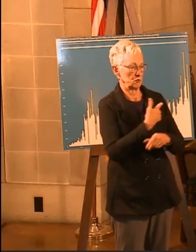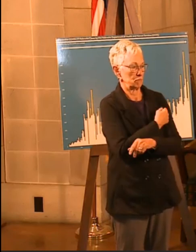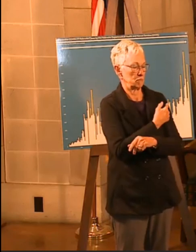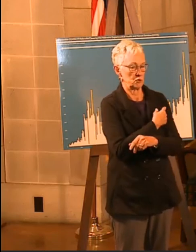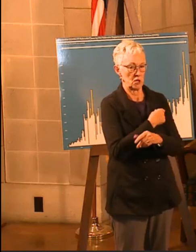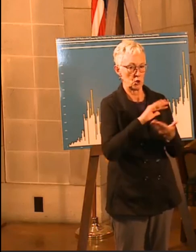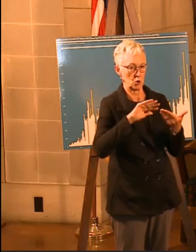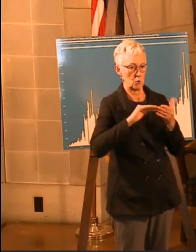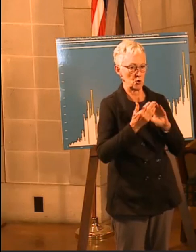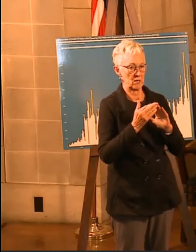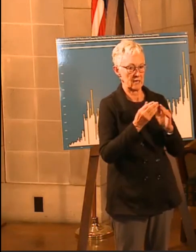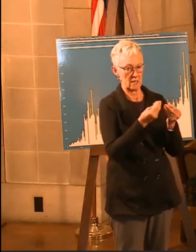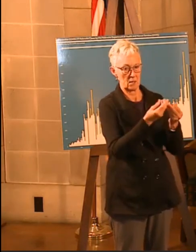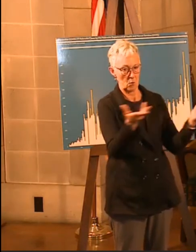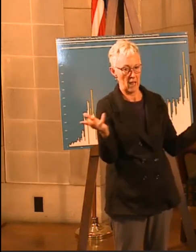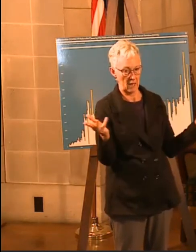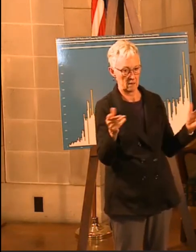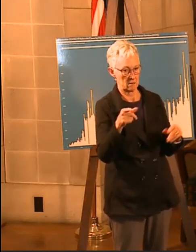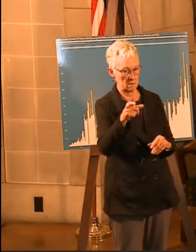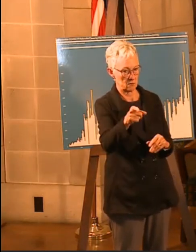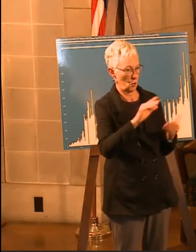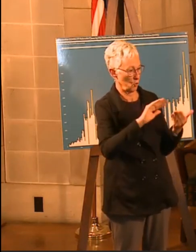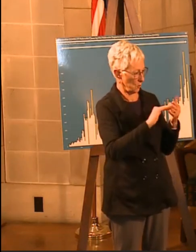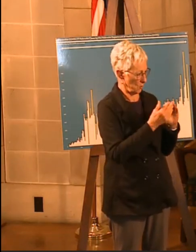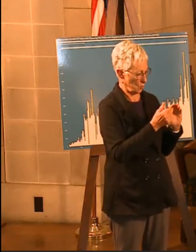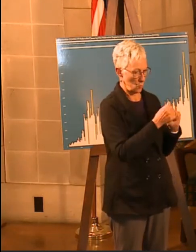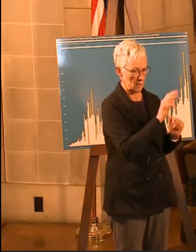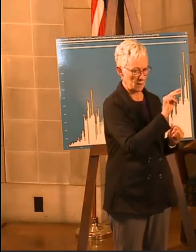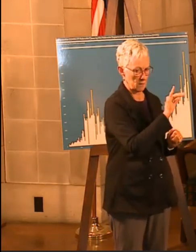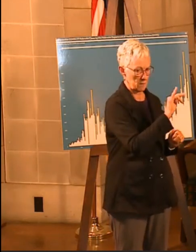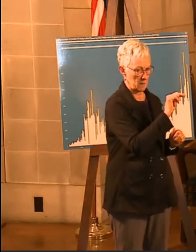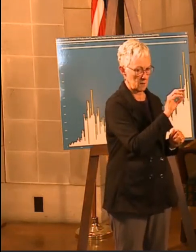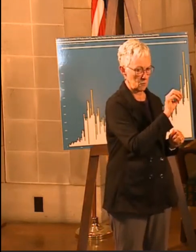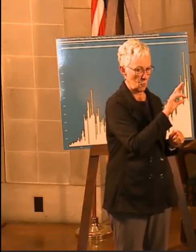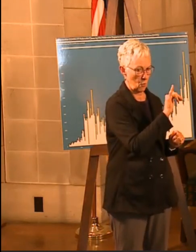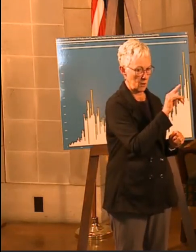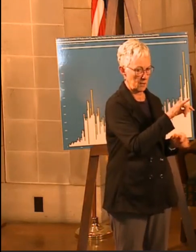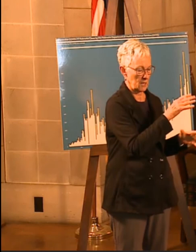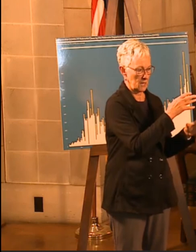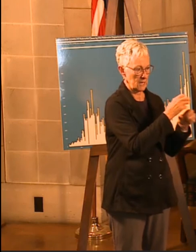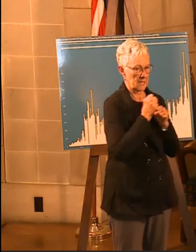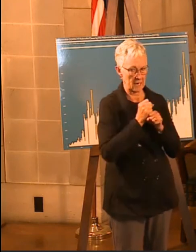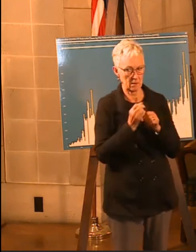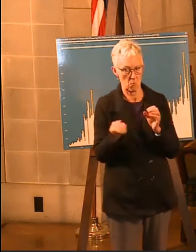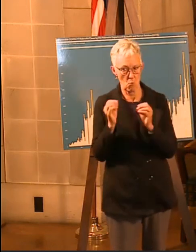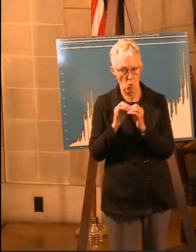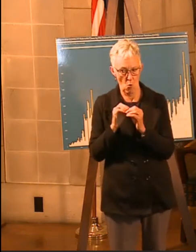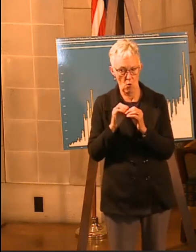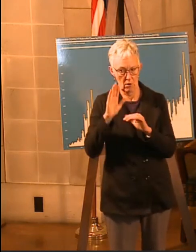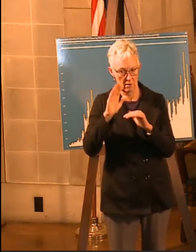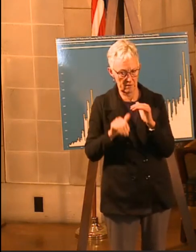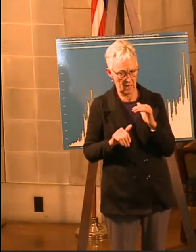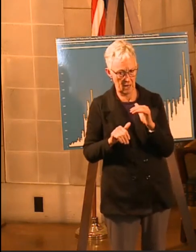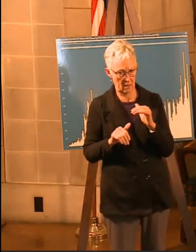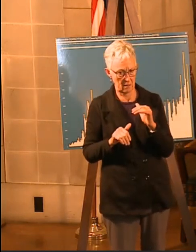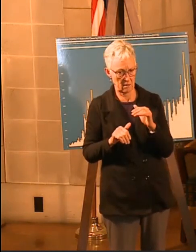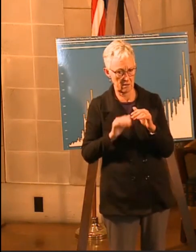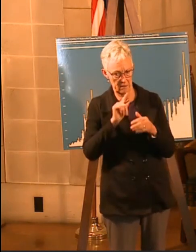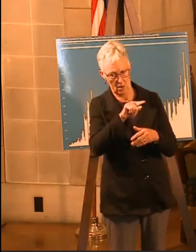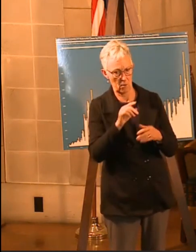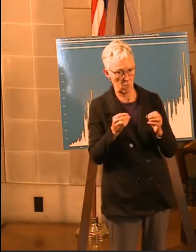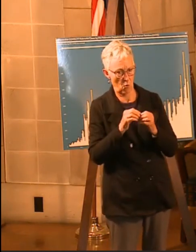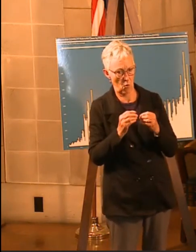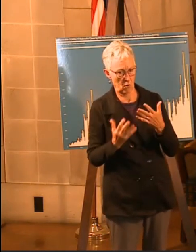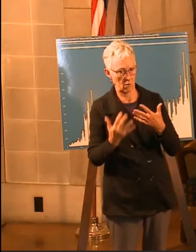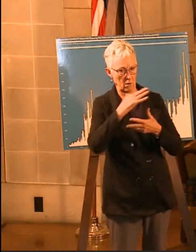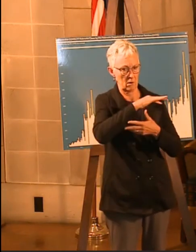So communities with minorities get preference over communities without minorities? Well, just the minority communities knowing that they have a